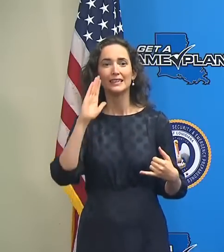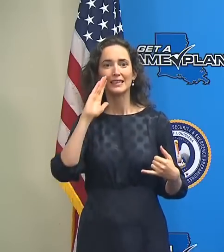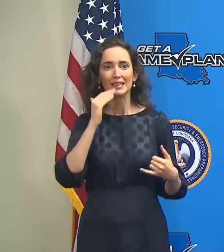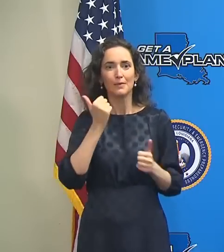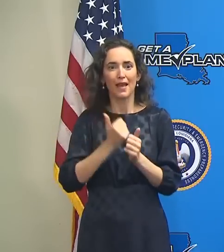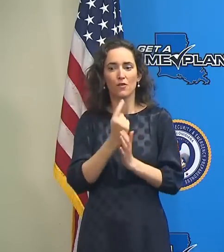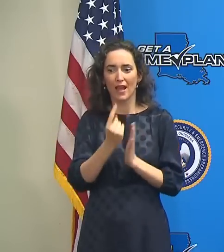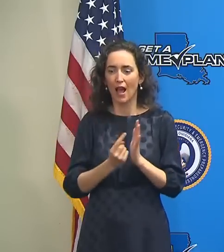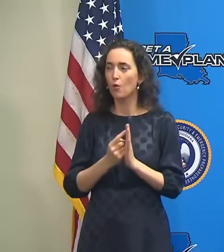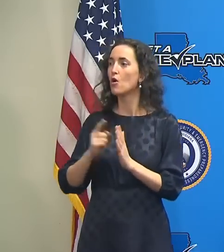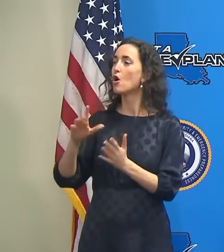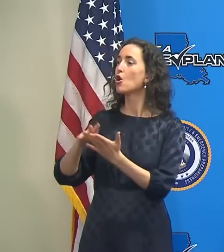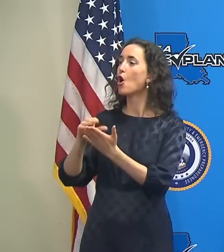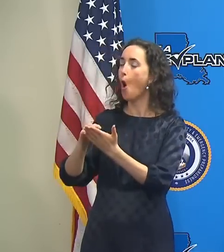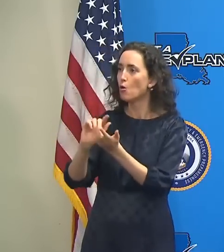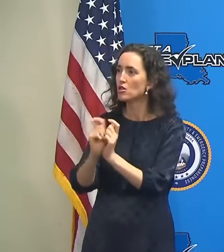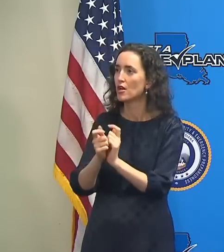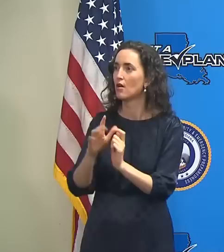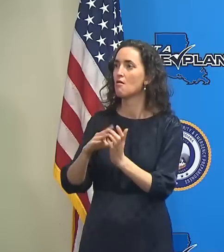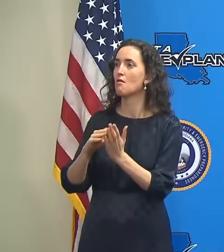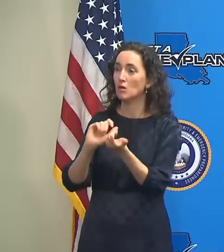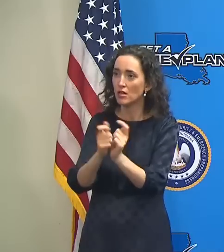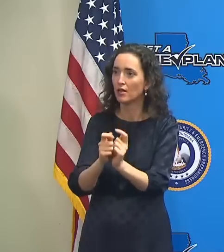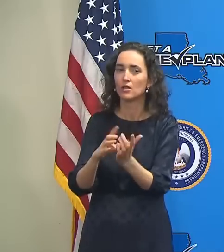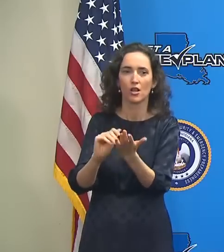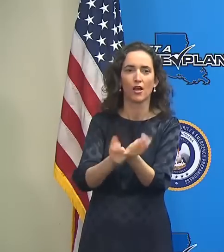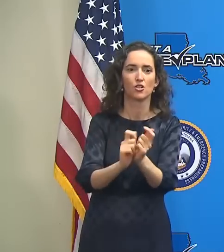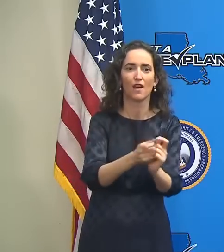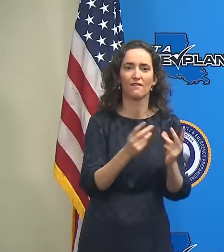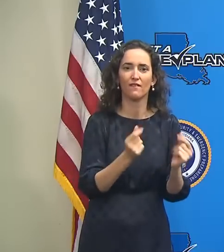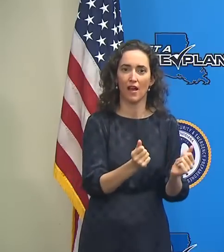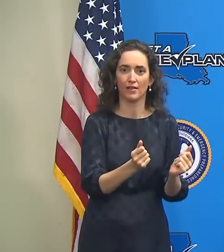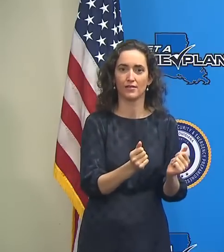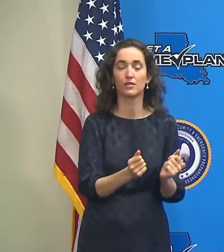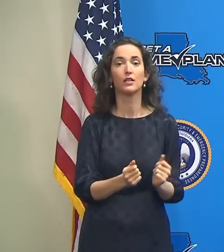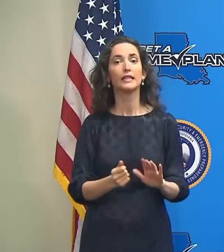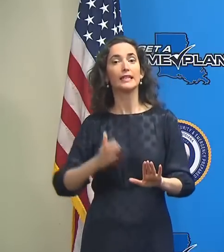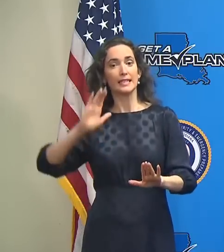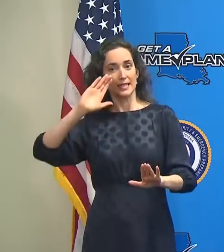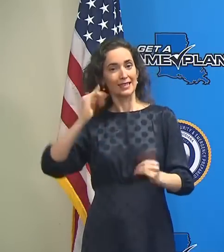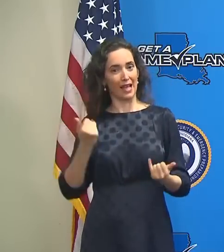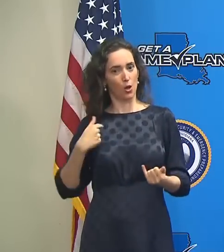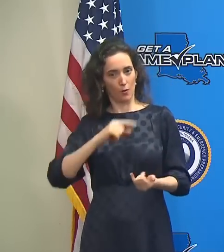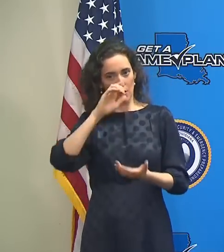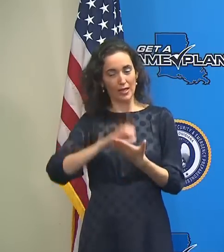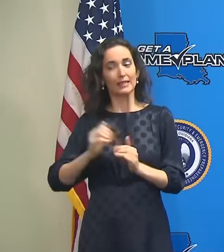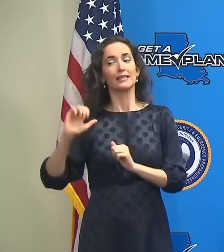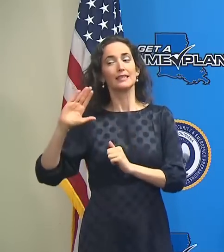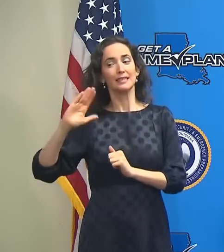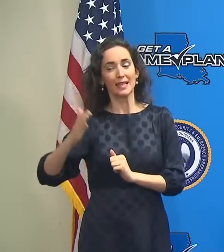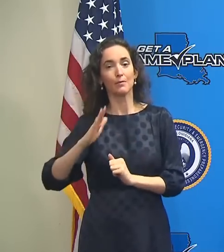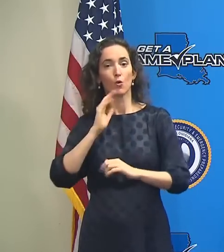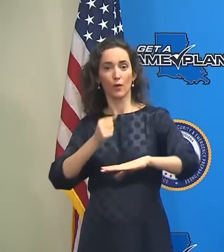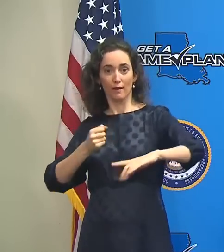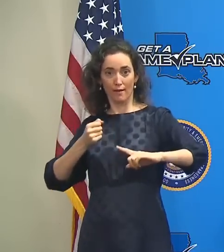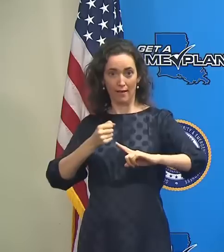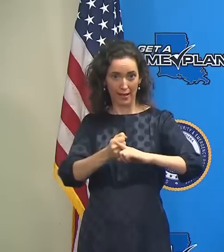the hour. We now believe that there is a strong likelihood that this will be a Category 4 hurricane at landfall.